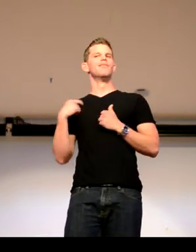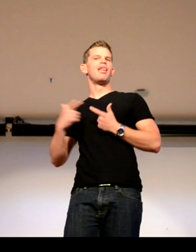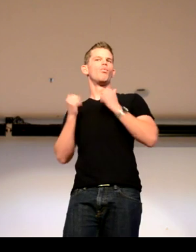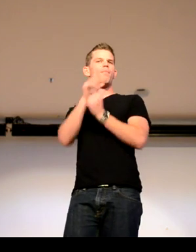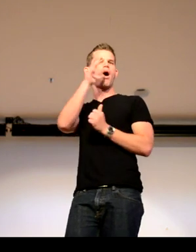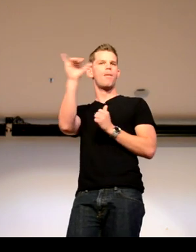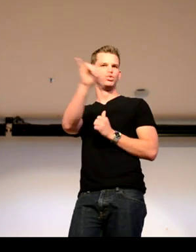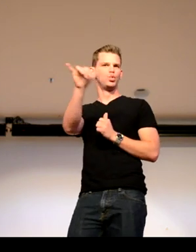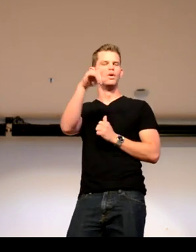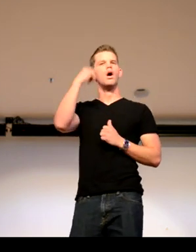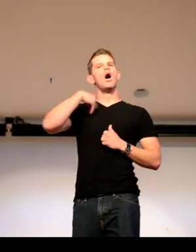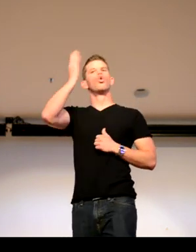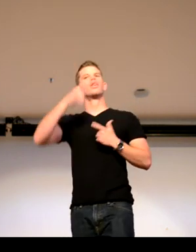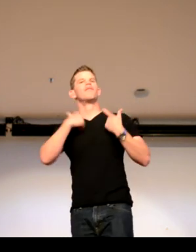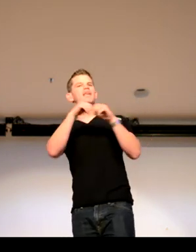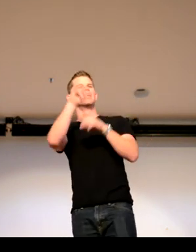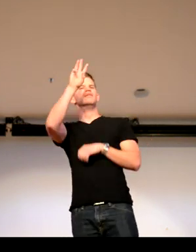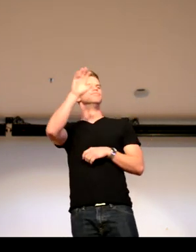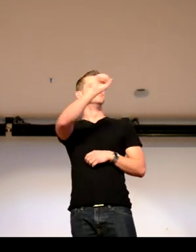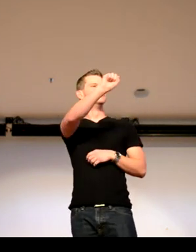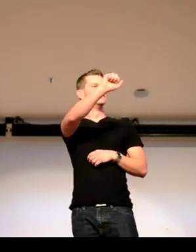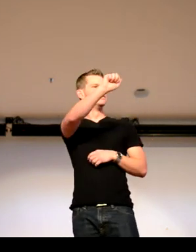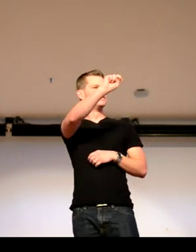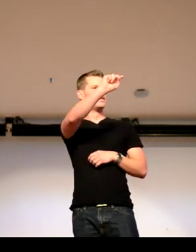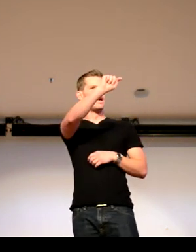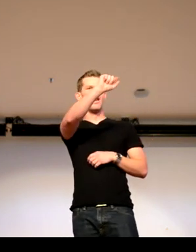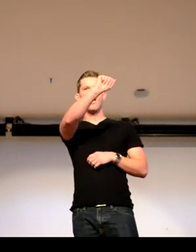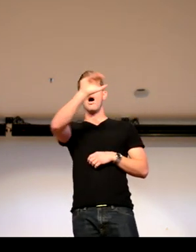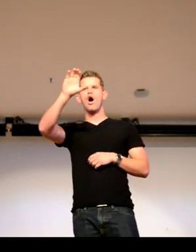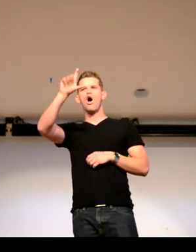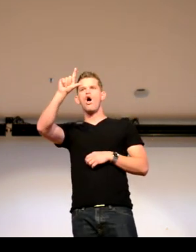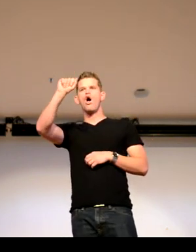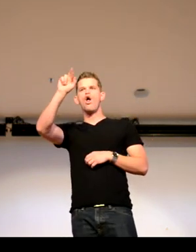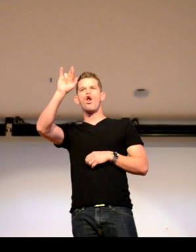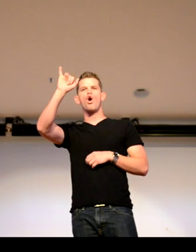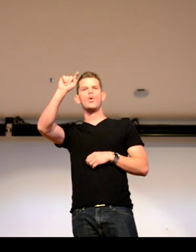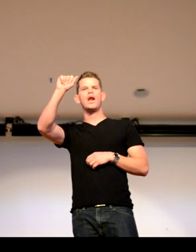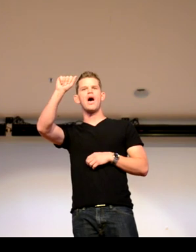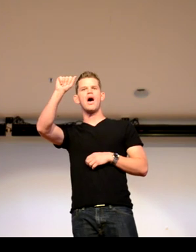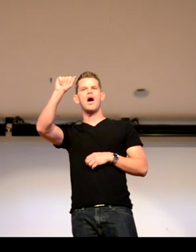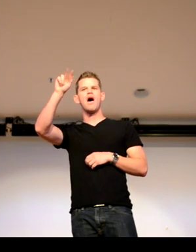They both live with my mom. And I used to live with my mom, too. In Santa Clarita